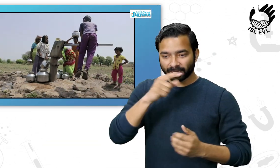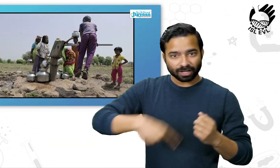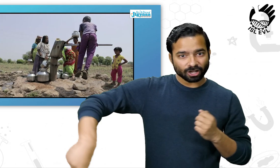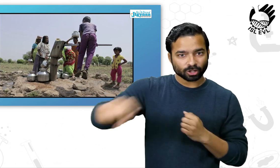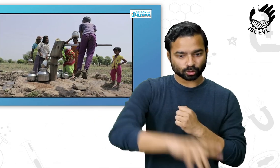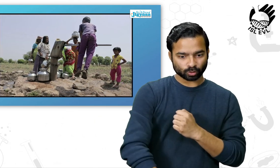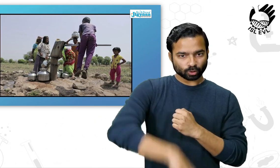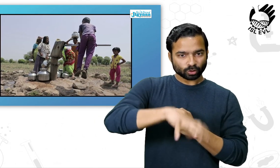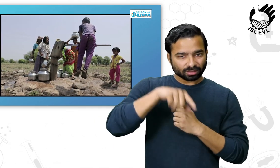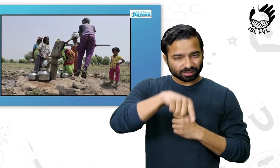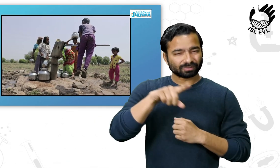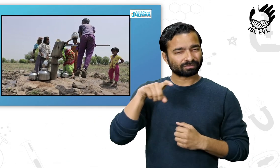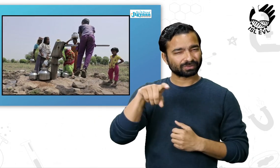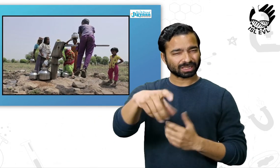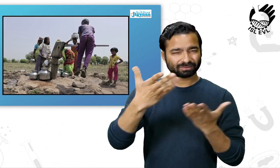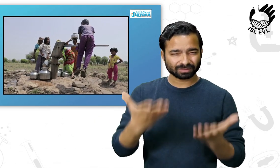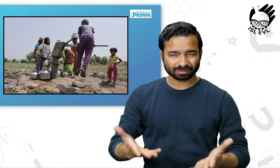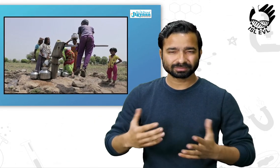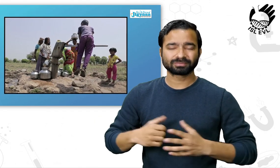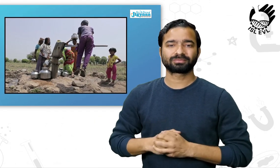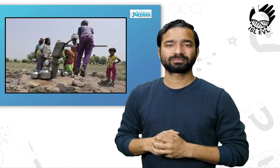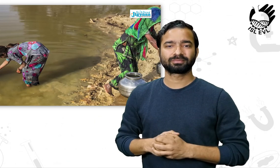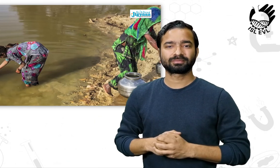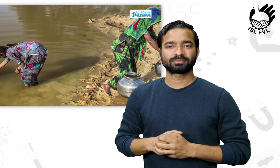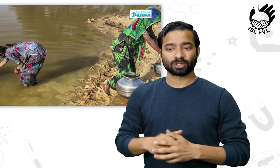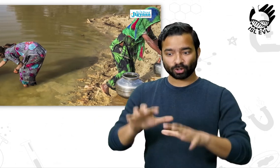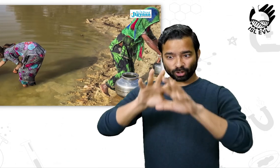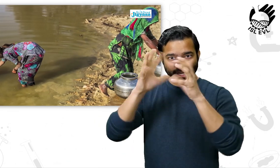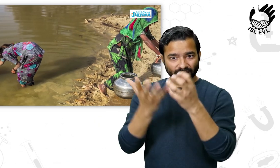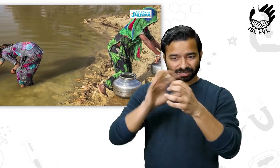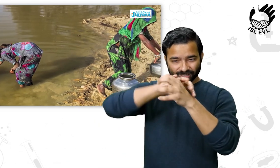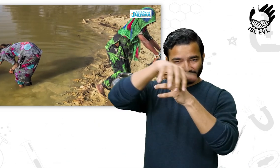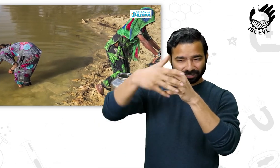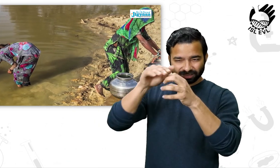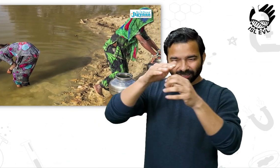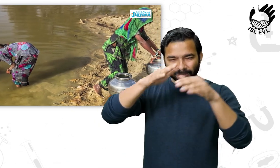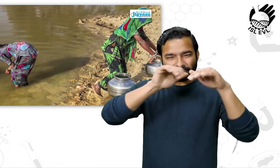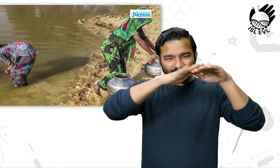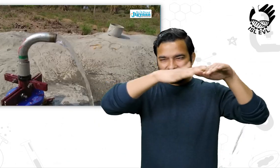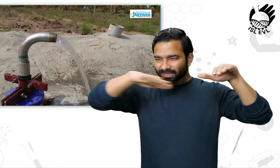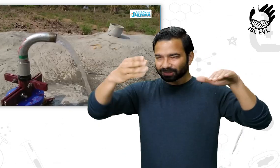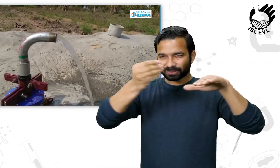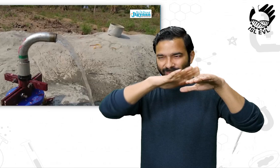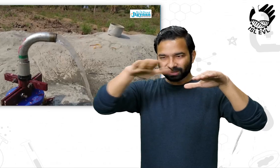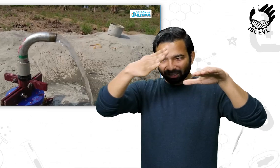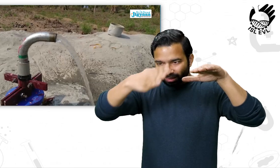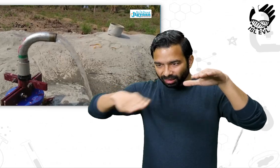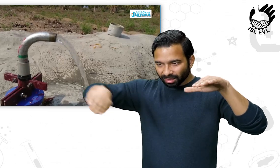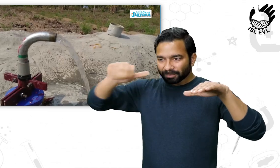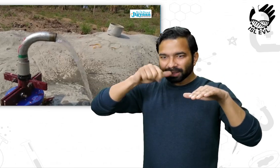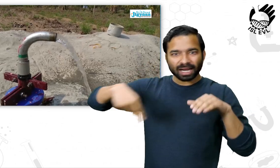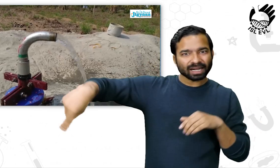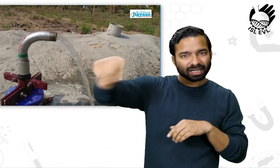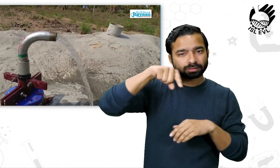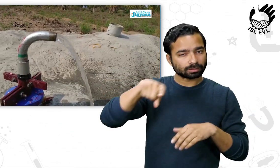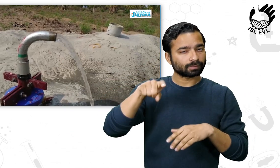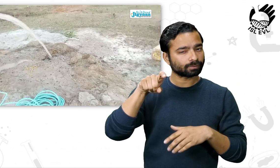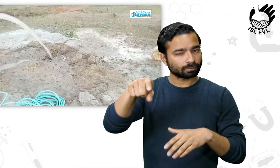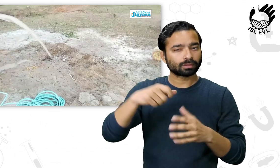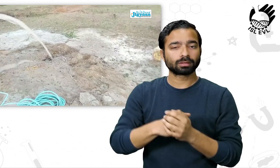The fluoride leaches out in the groundwater due to hydrogeological conditions in Earth's crust.